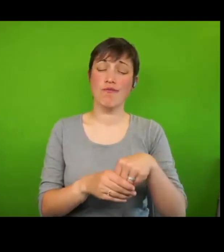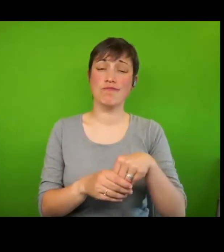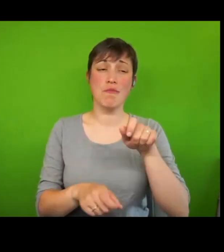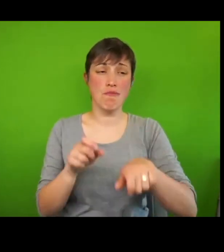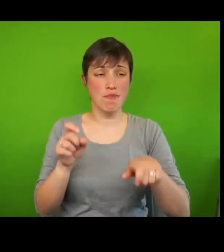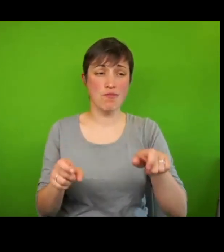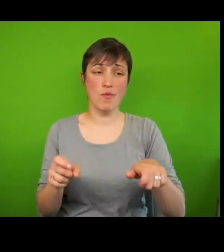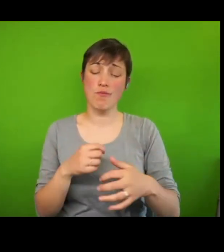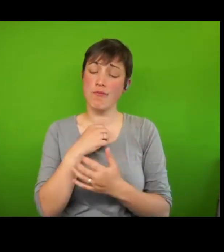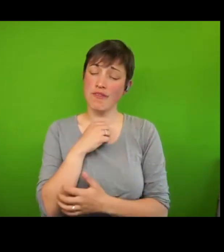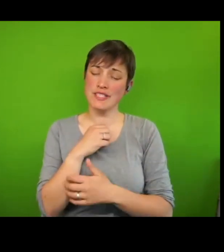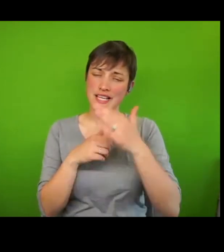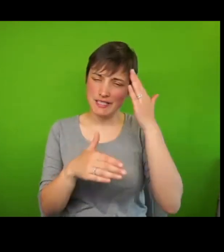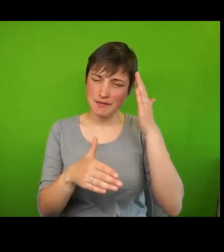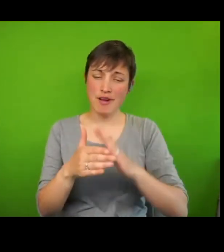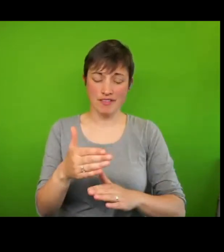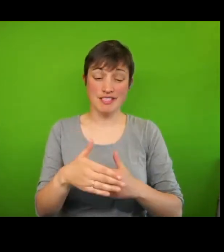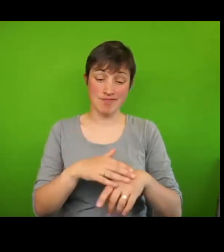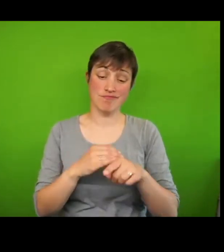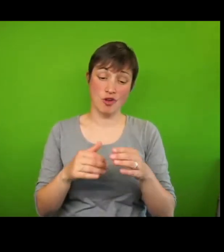poverty in that training.